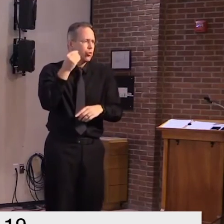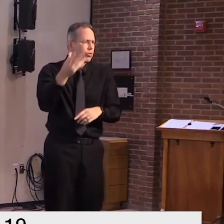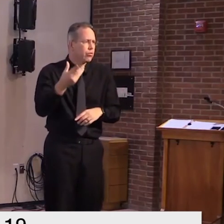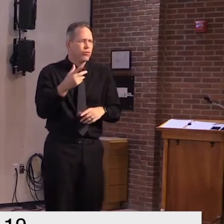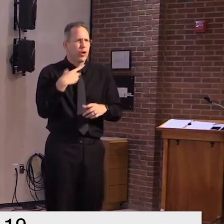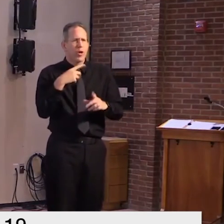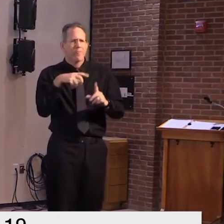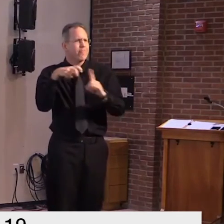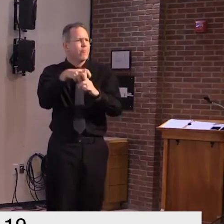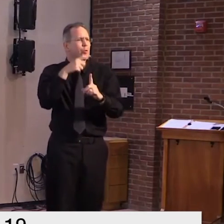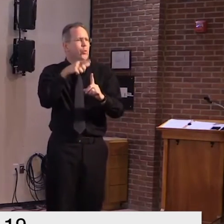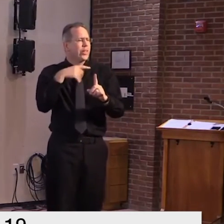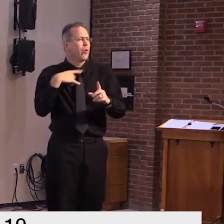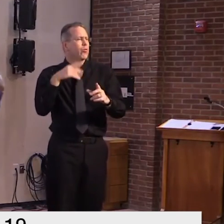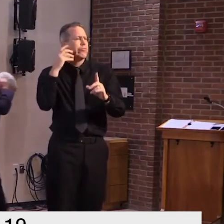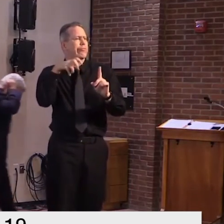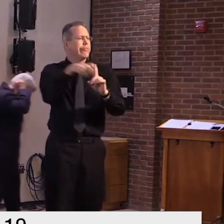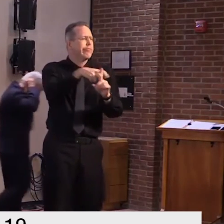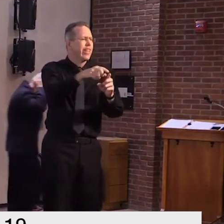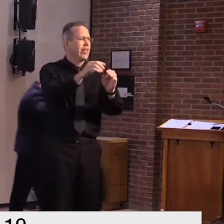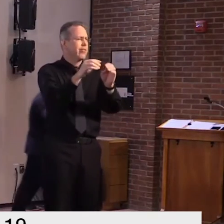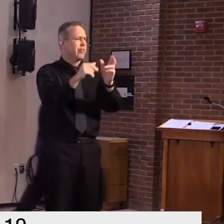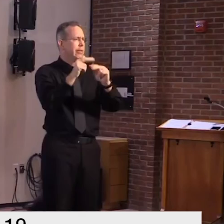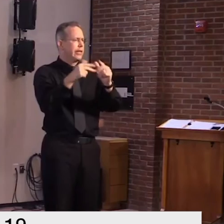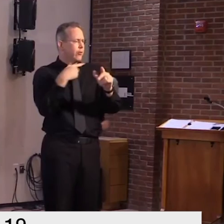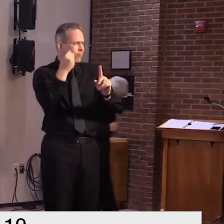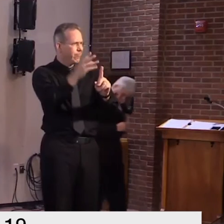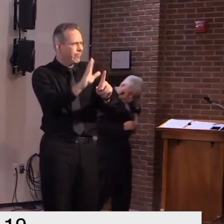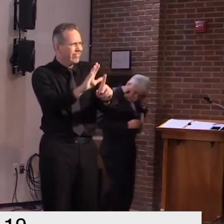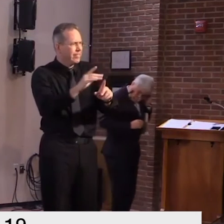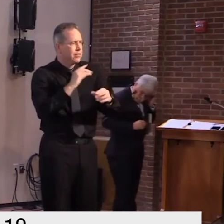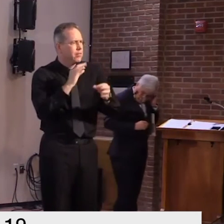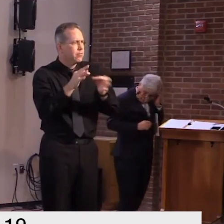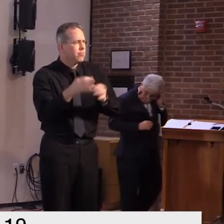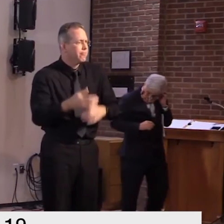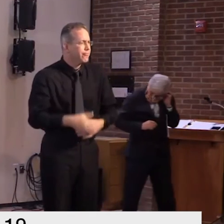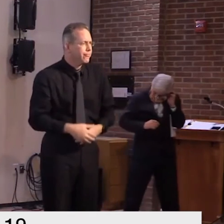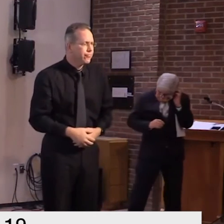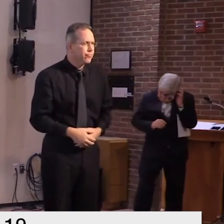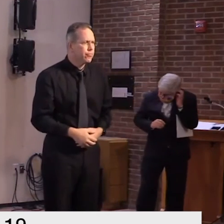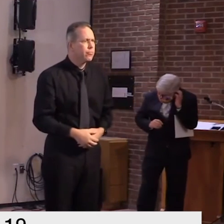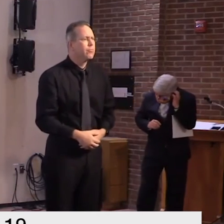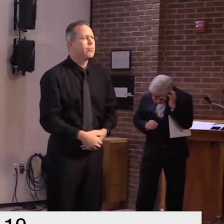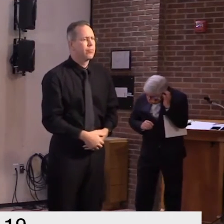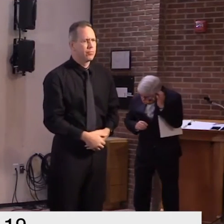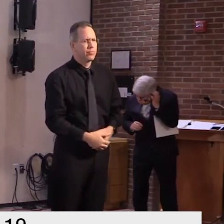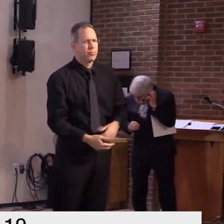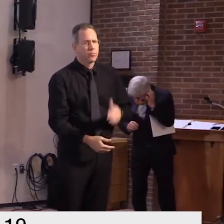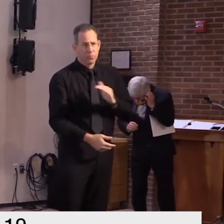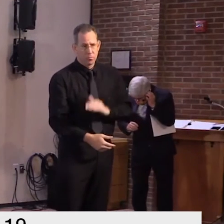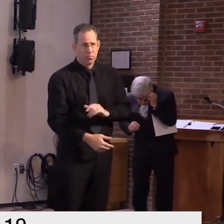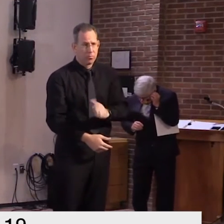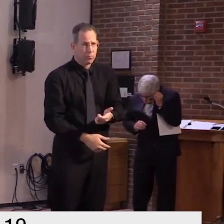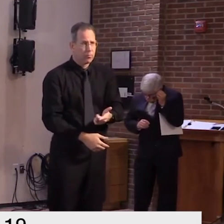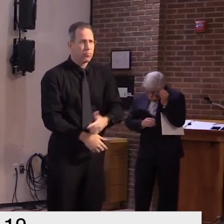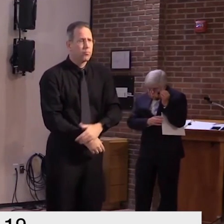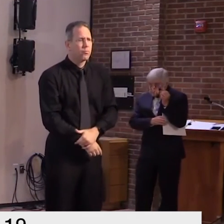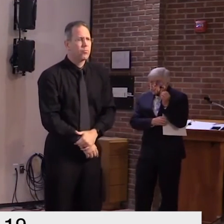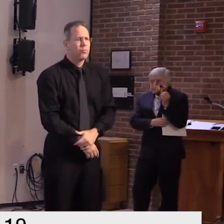hi governor uh just i guess a few follow questions this morning um